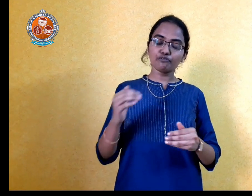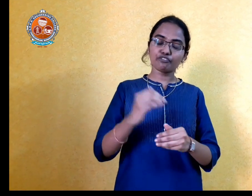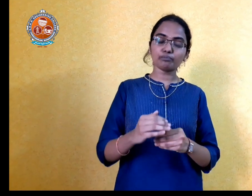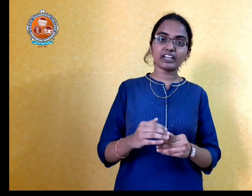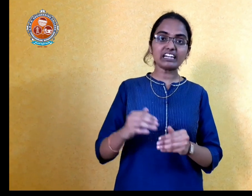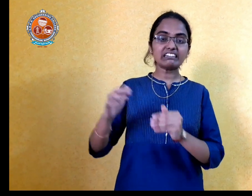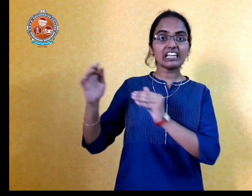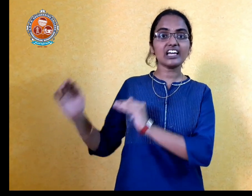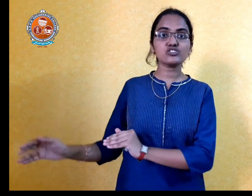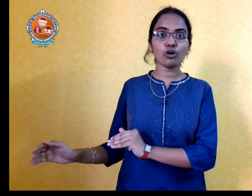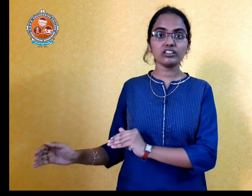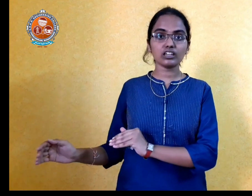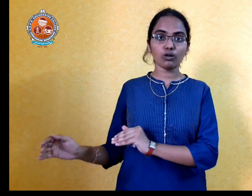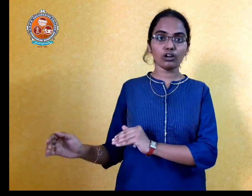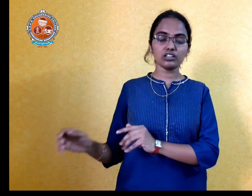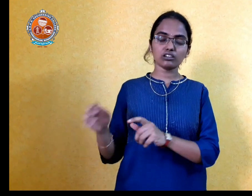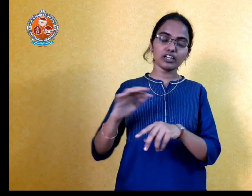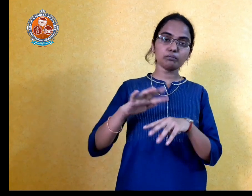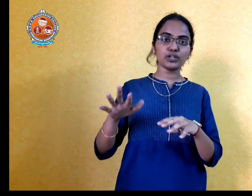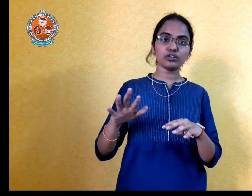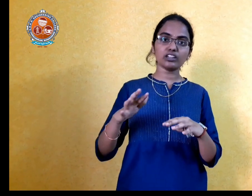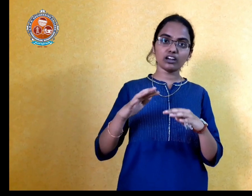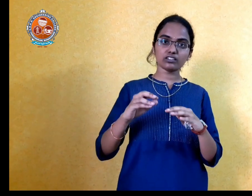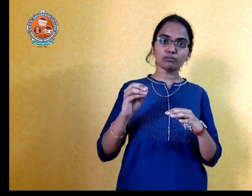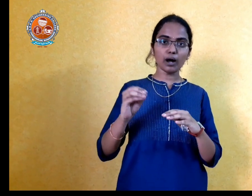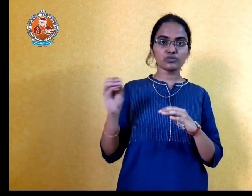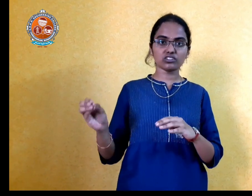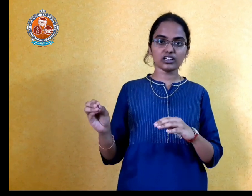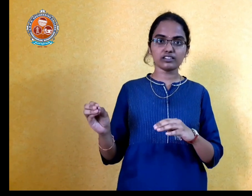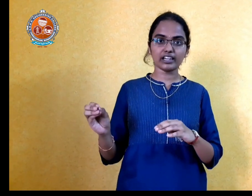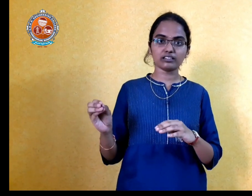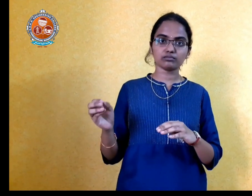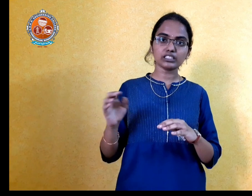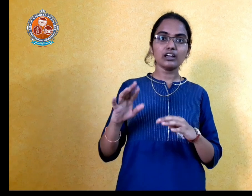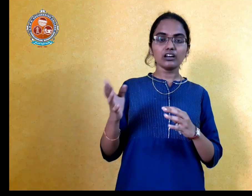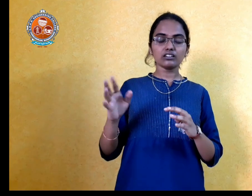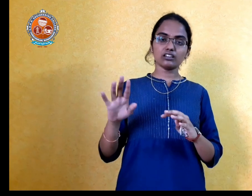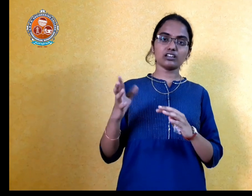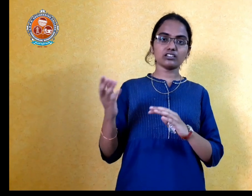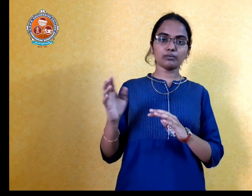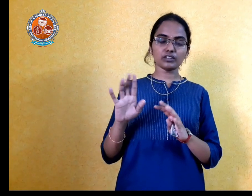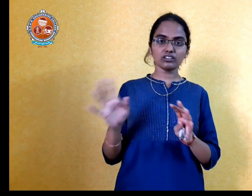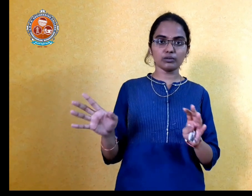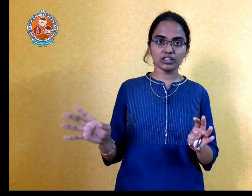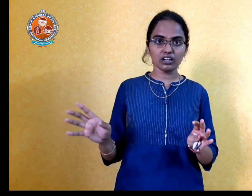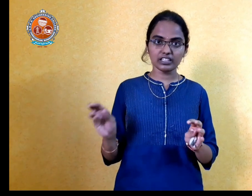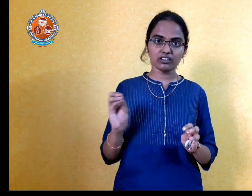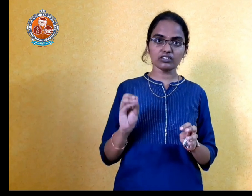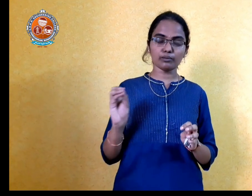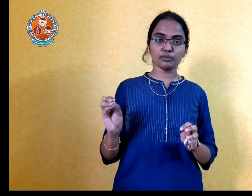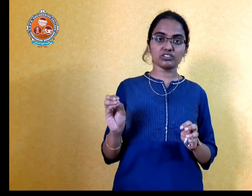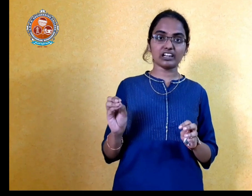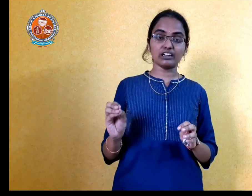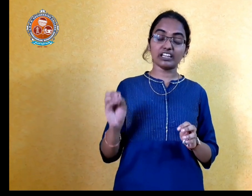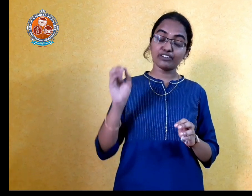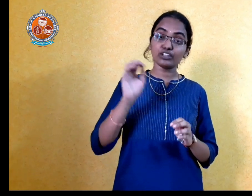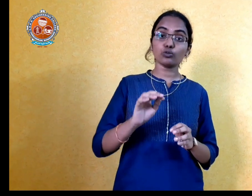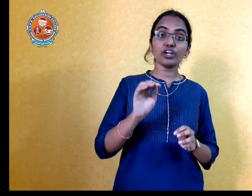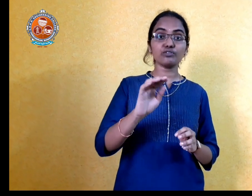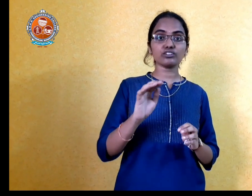From there till I joined the college, in between there are some obstacles, like something, something, there are some obstacles. Even though he was